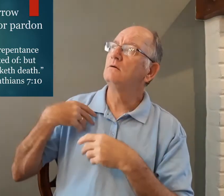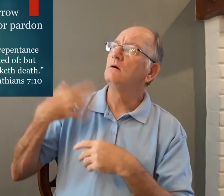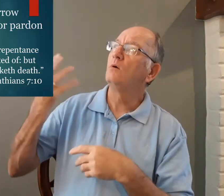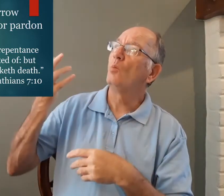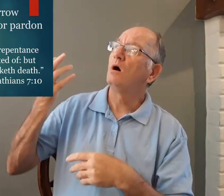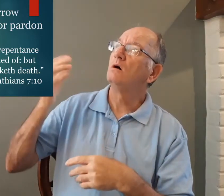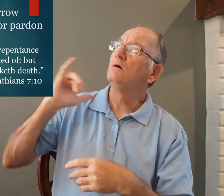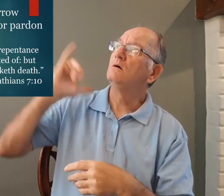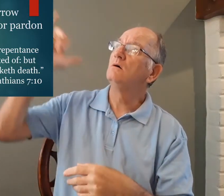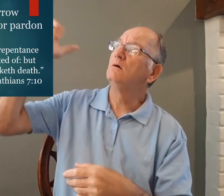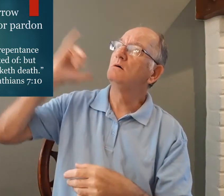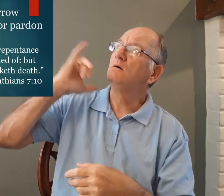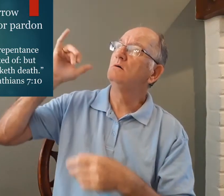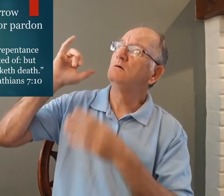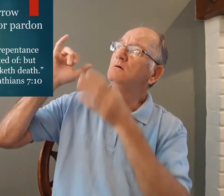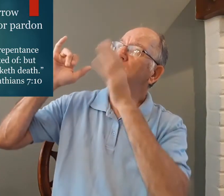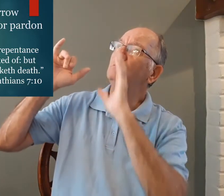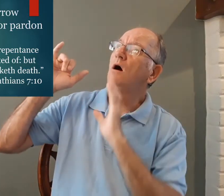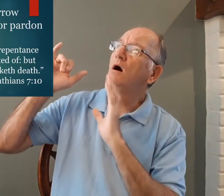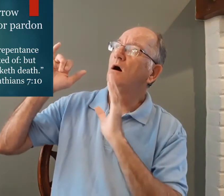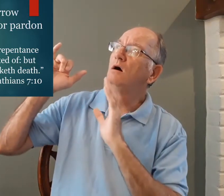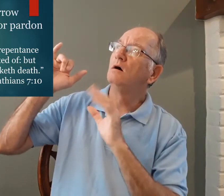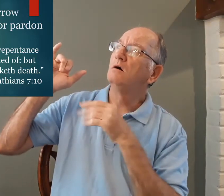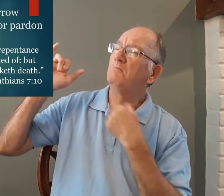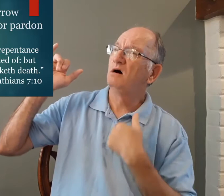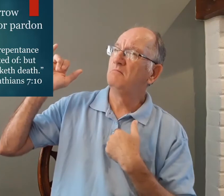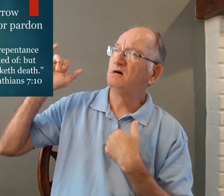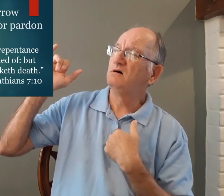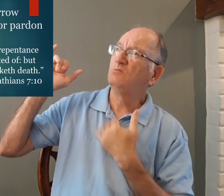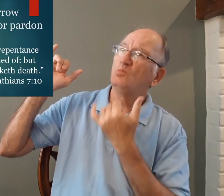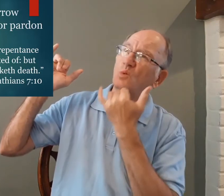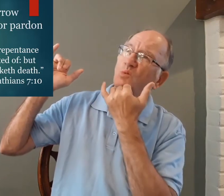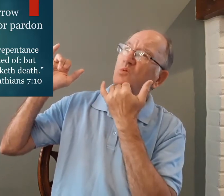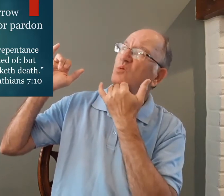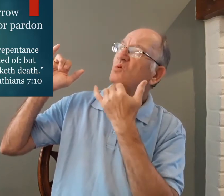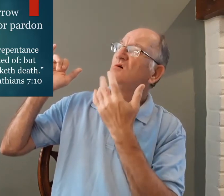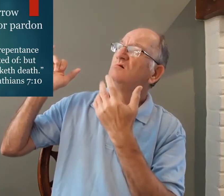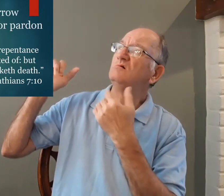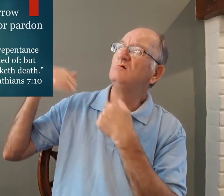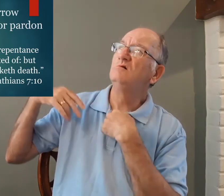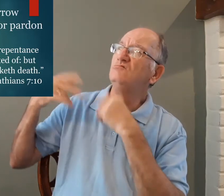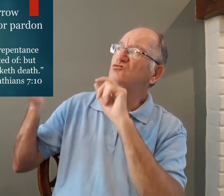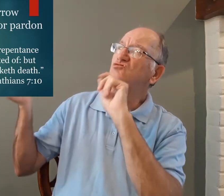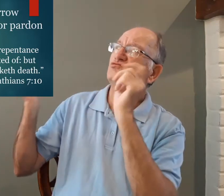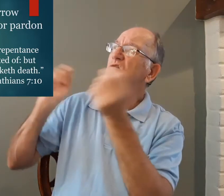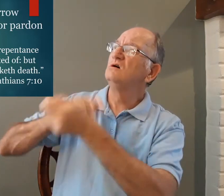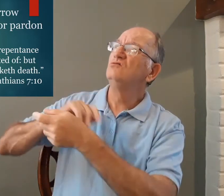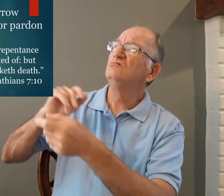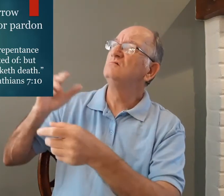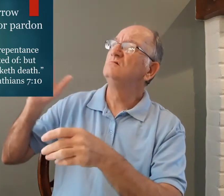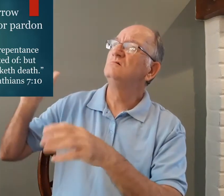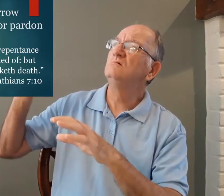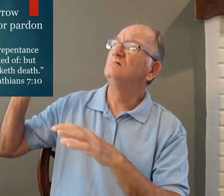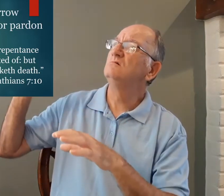so being truly godly you want to be like god you realize I'm wrong and I want to change